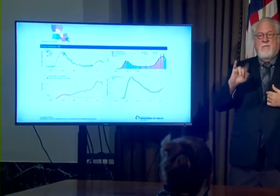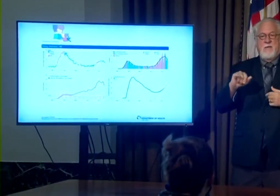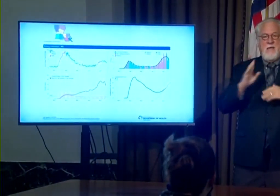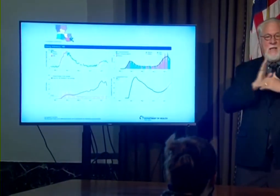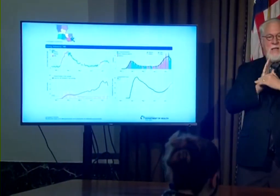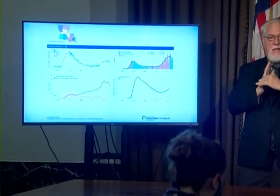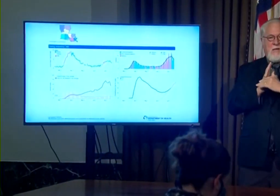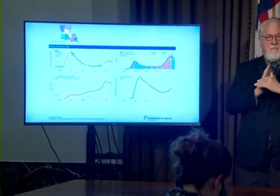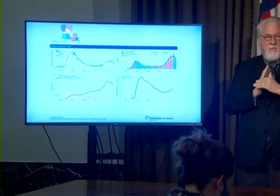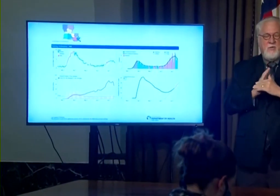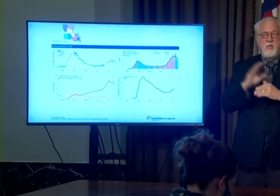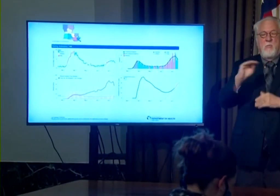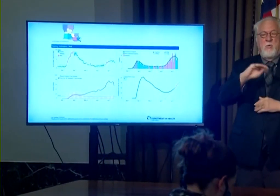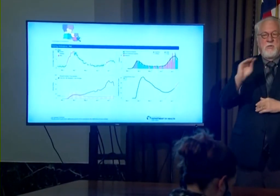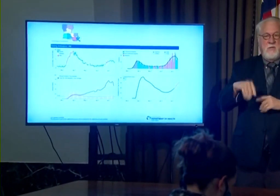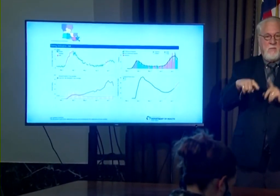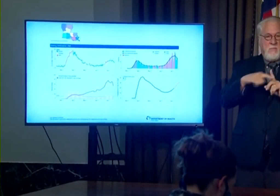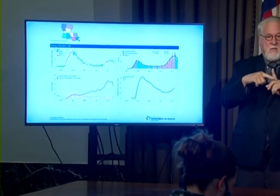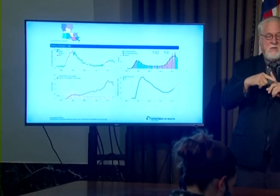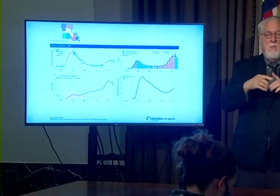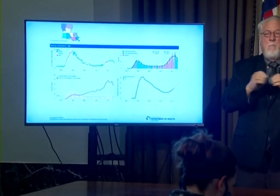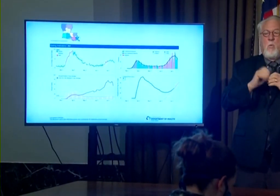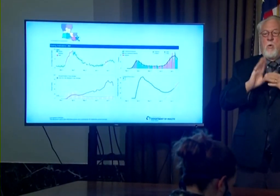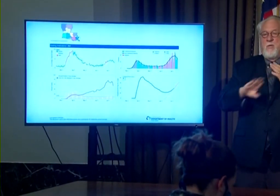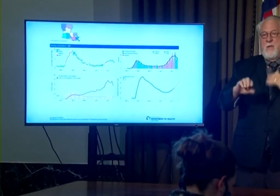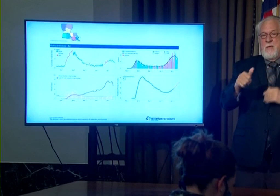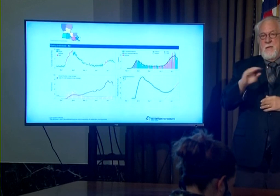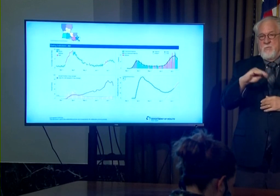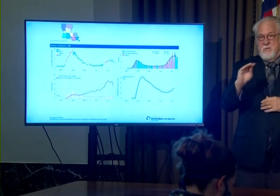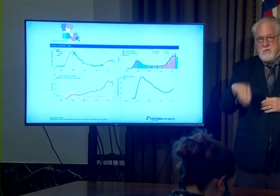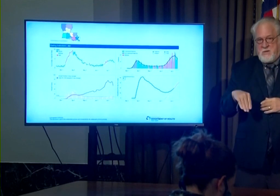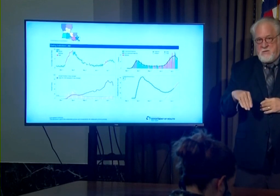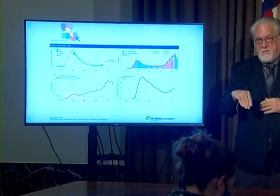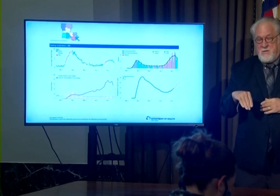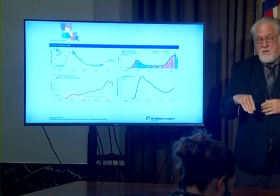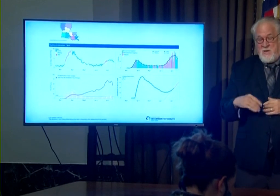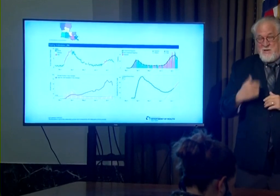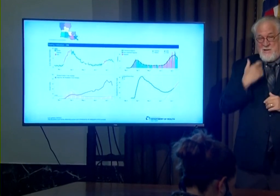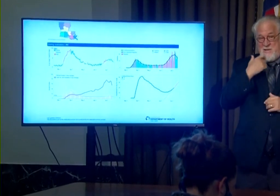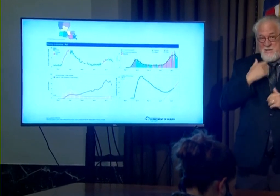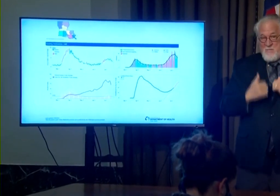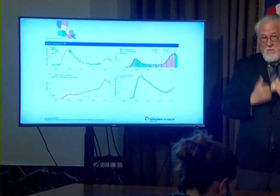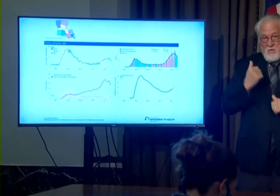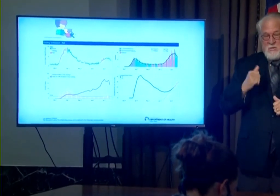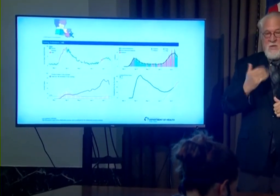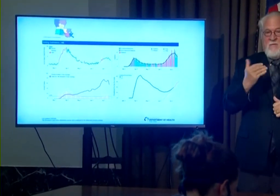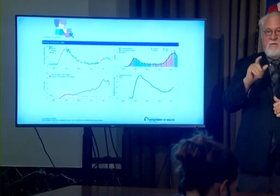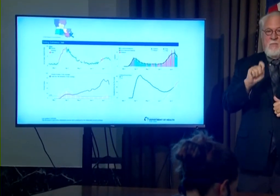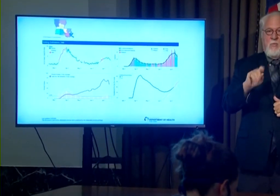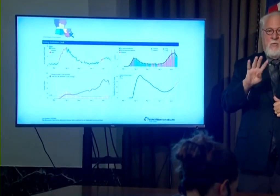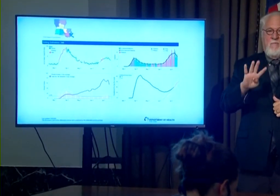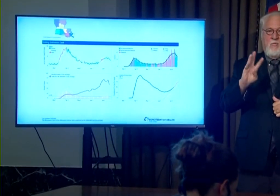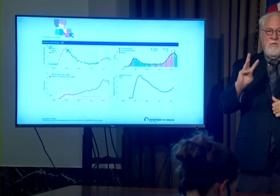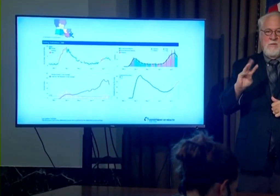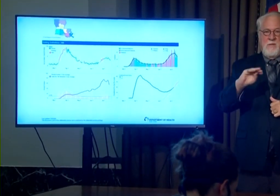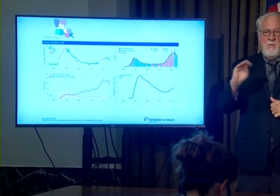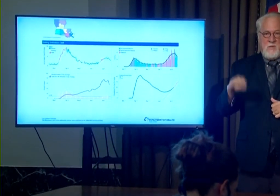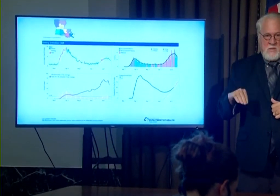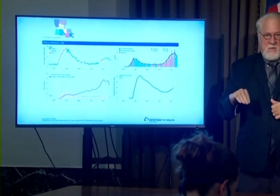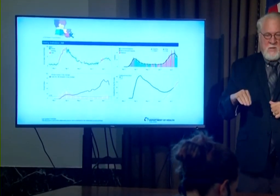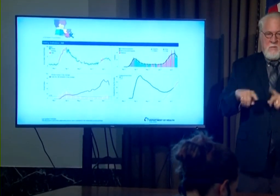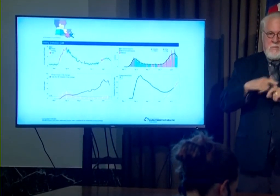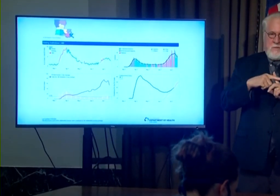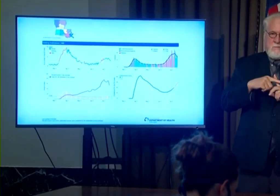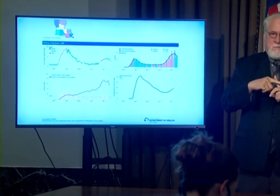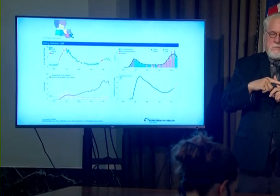percent positivity of greater than 10 percent the most recent is 15.46 percent positive